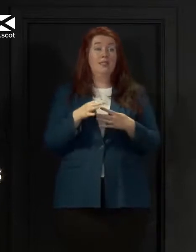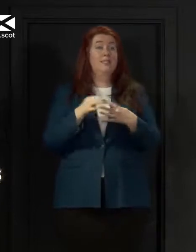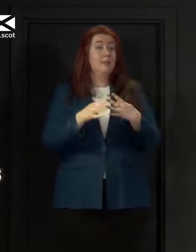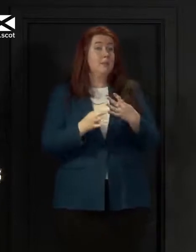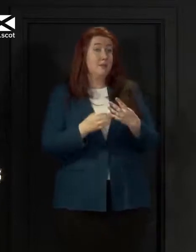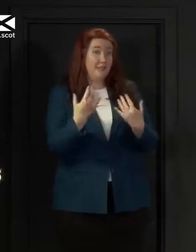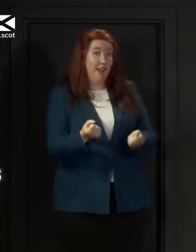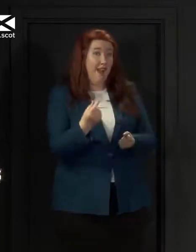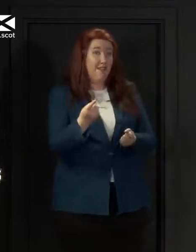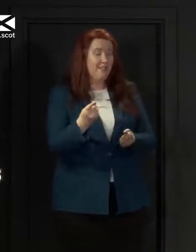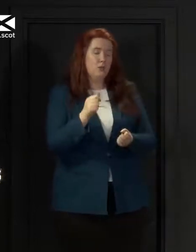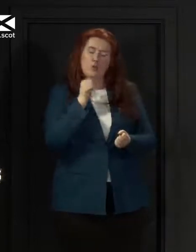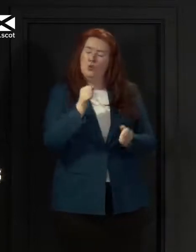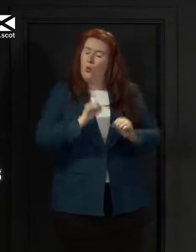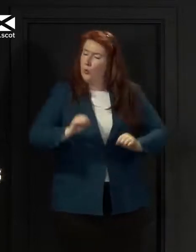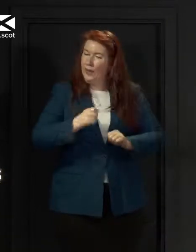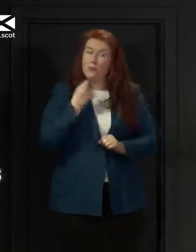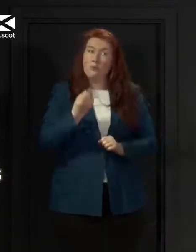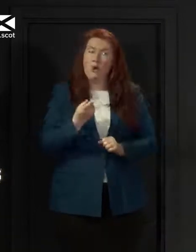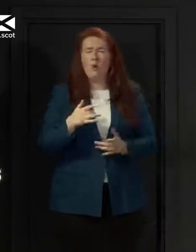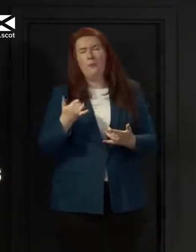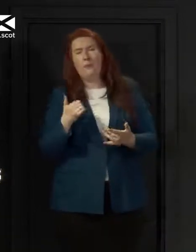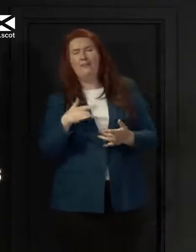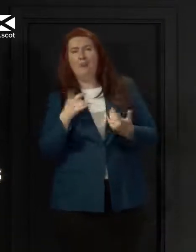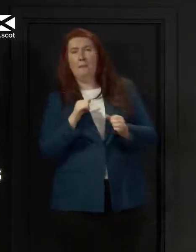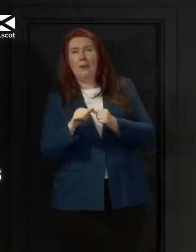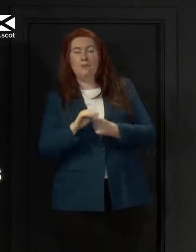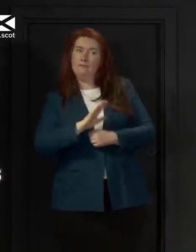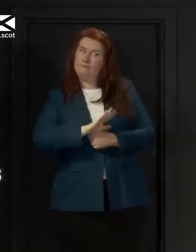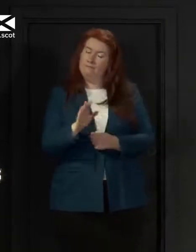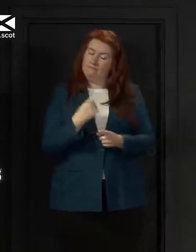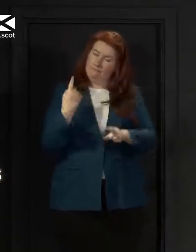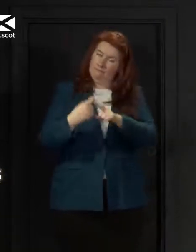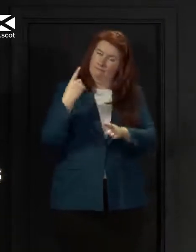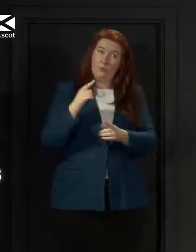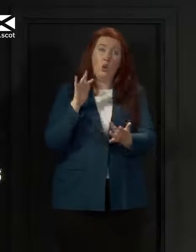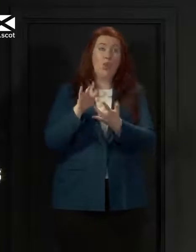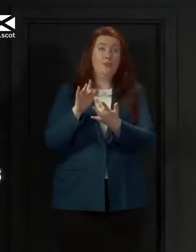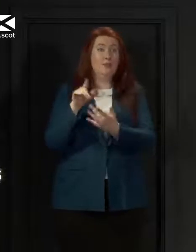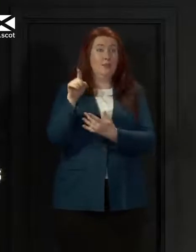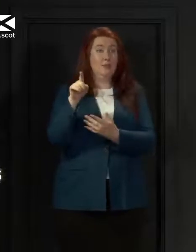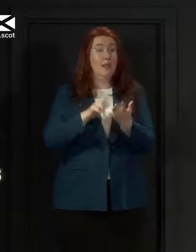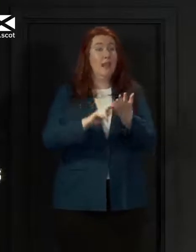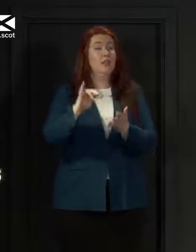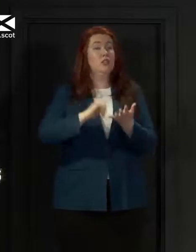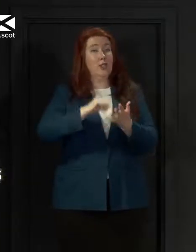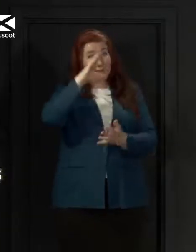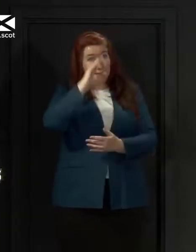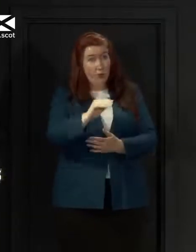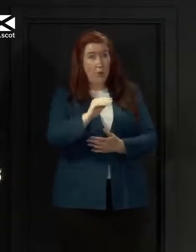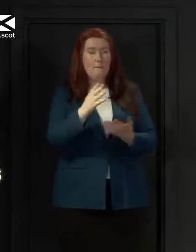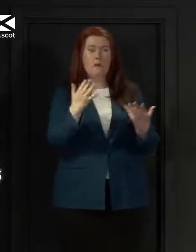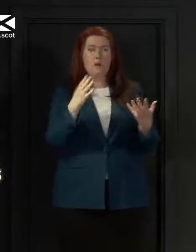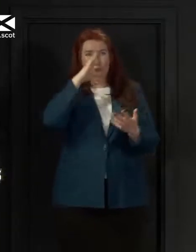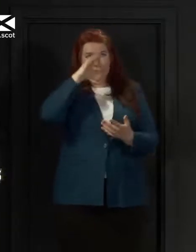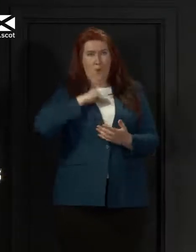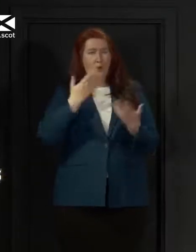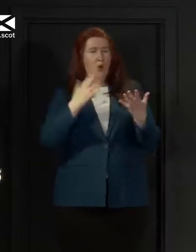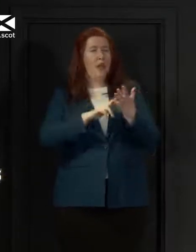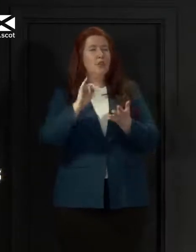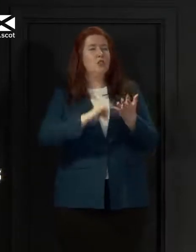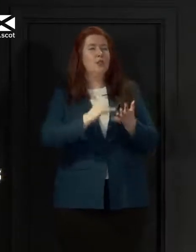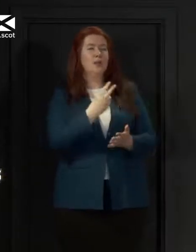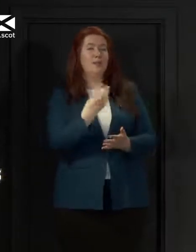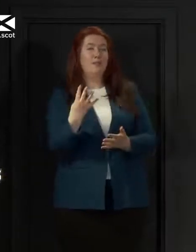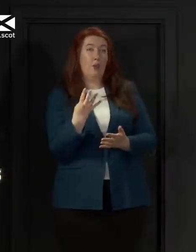don't wait for tomorrow in case you might feel better get in touch with NHS inform or NHS 24 get